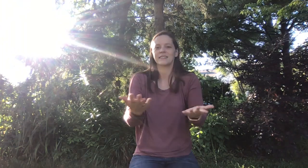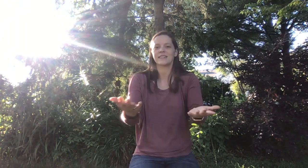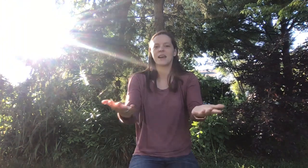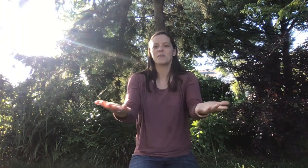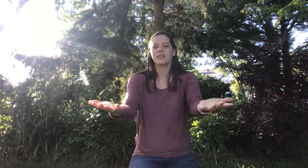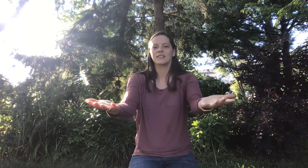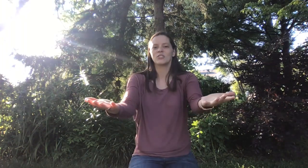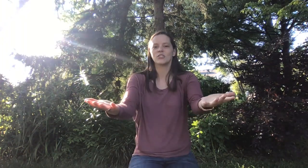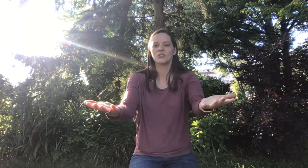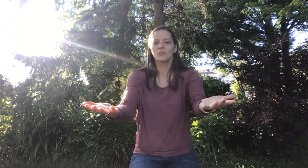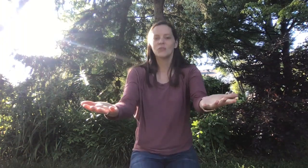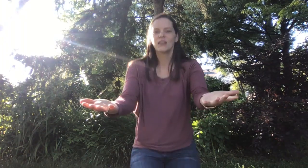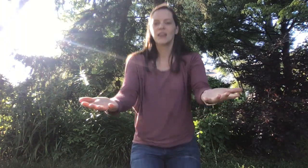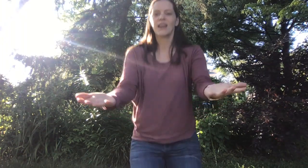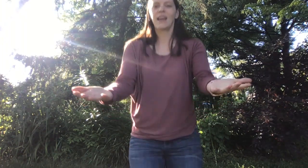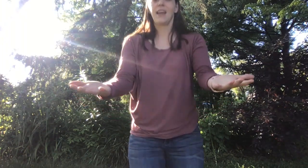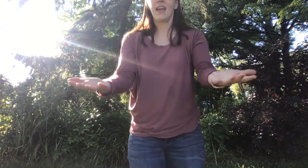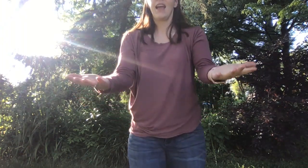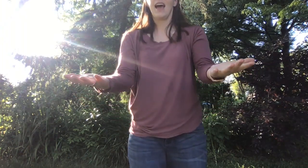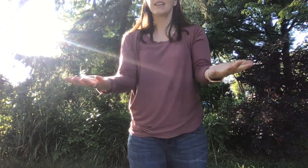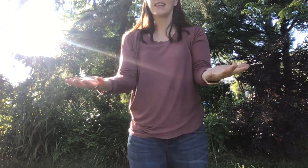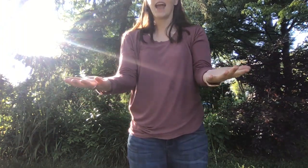step is to attend.